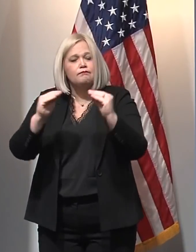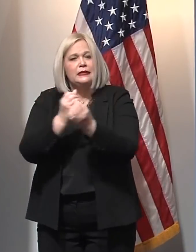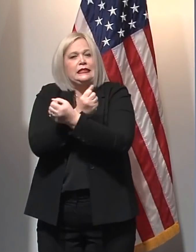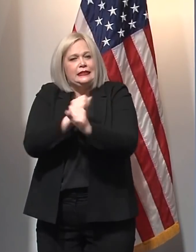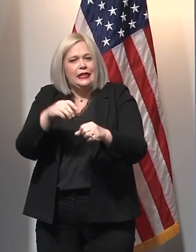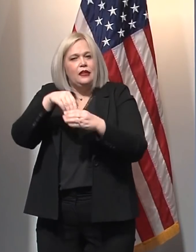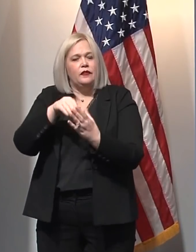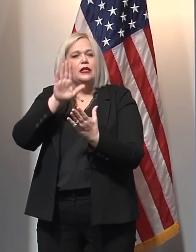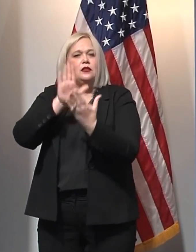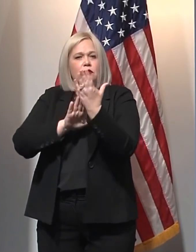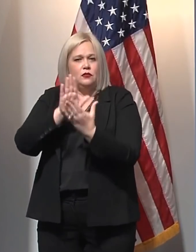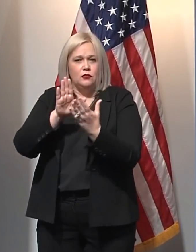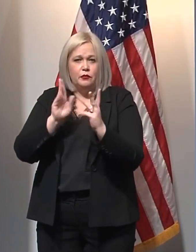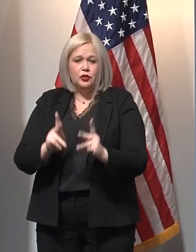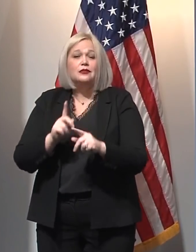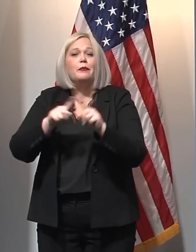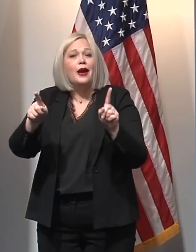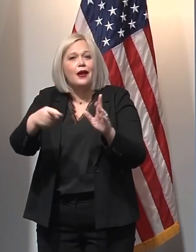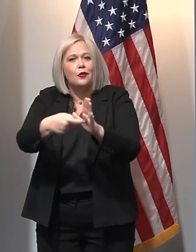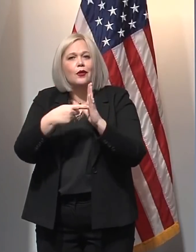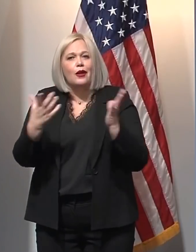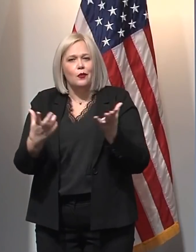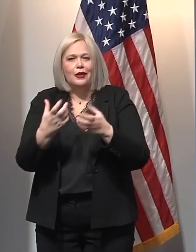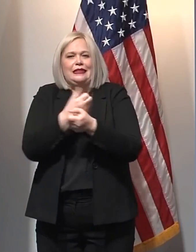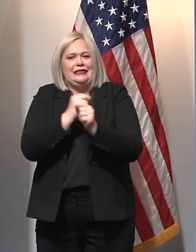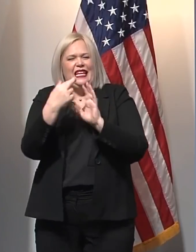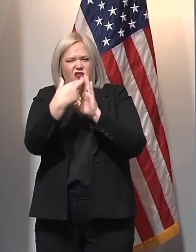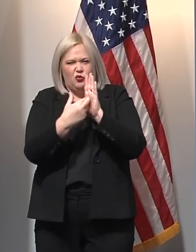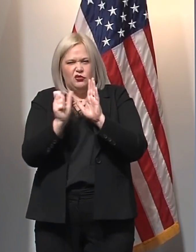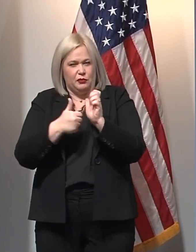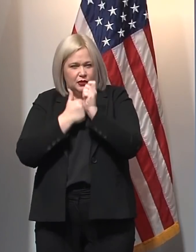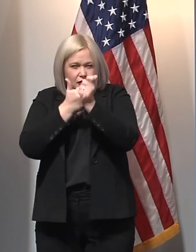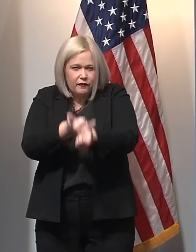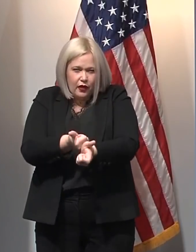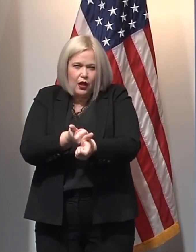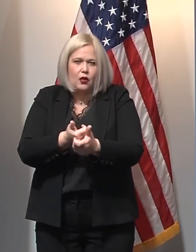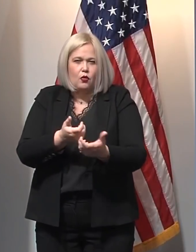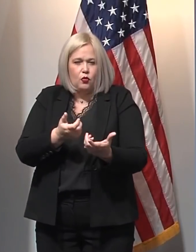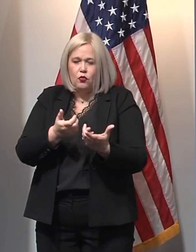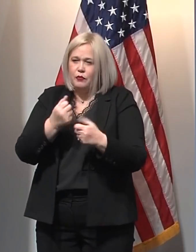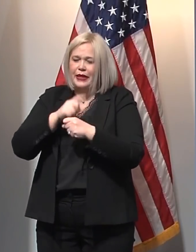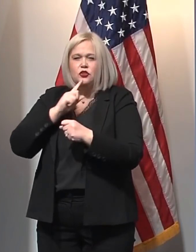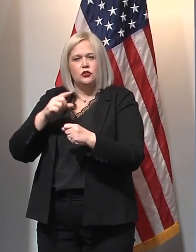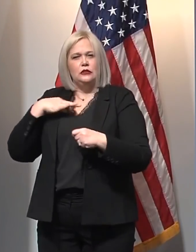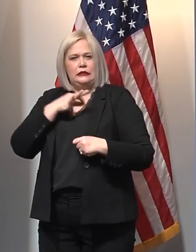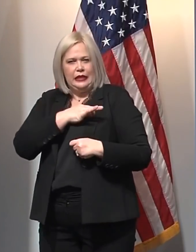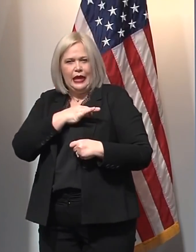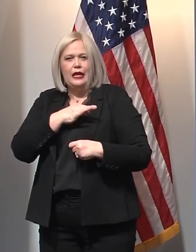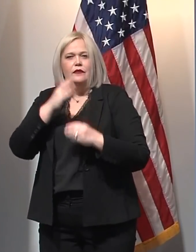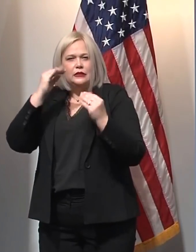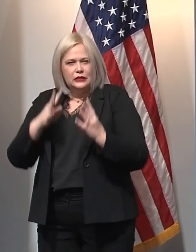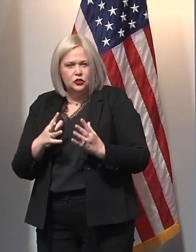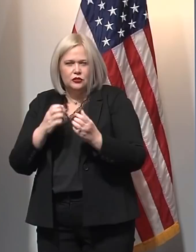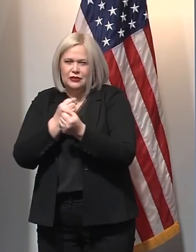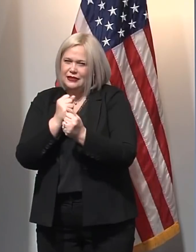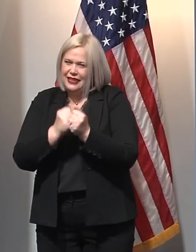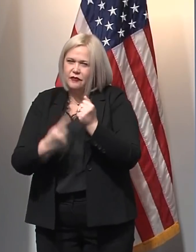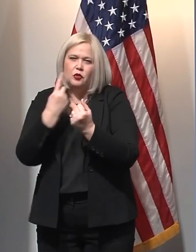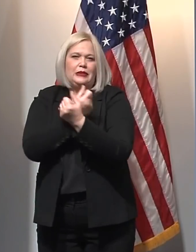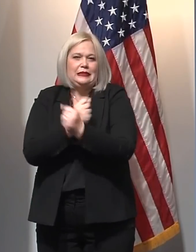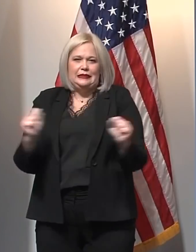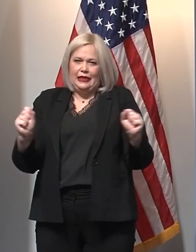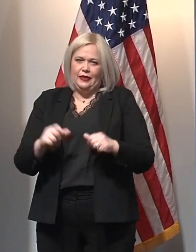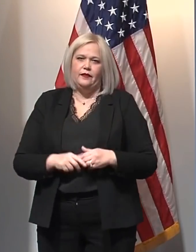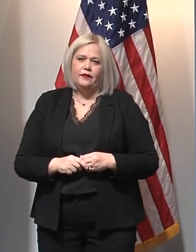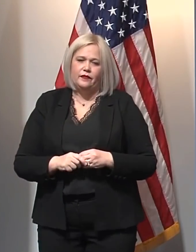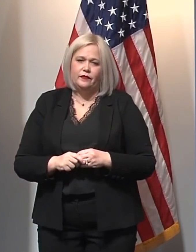protocols and a strategy to keep our students and our teachers and our support staff safe. So I am grateful for the